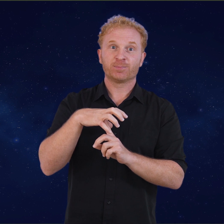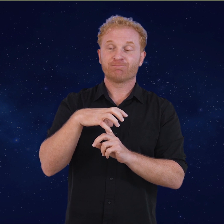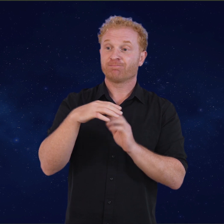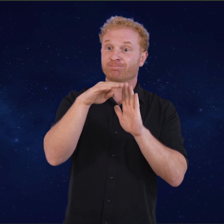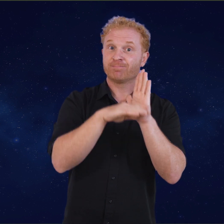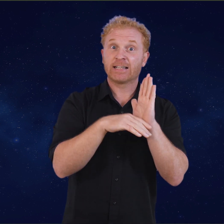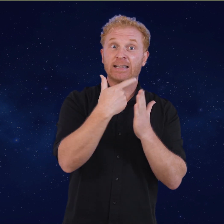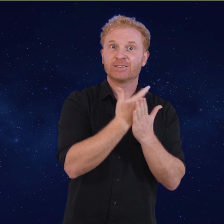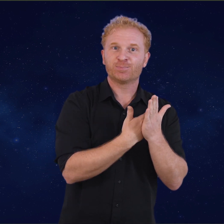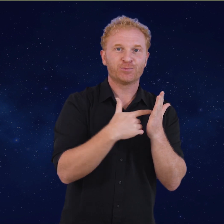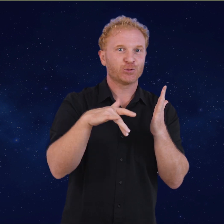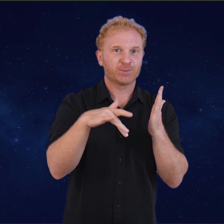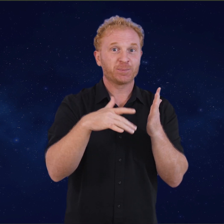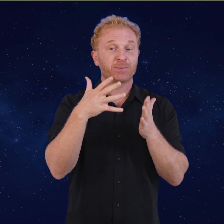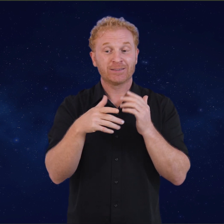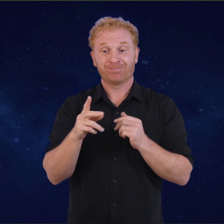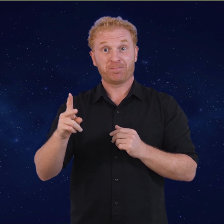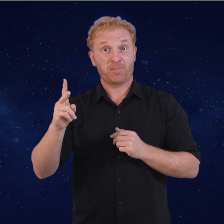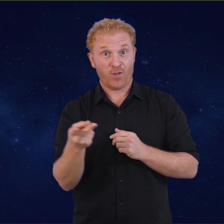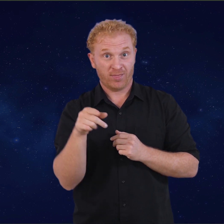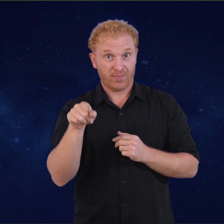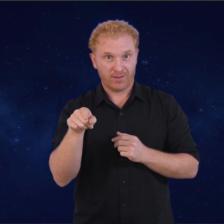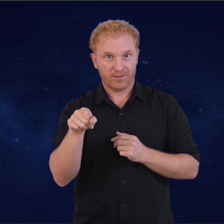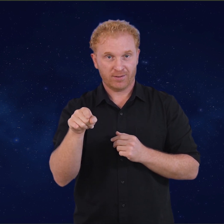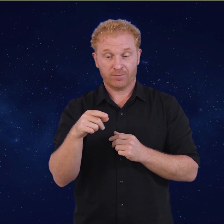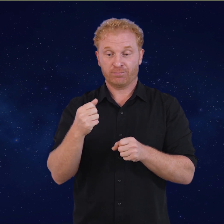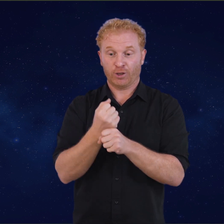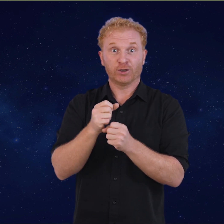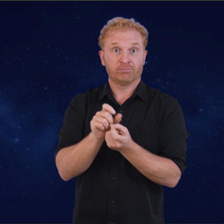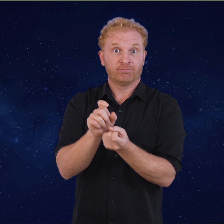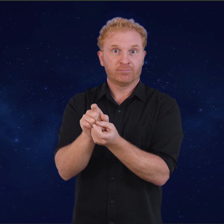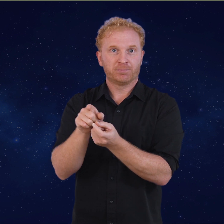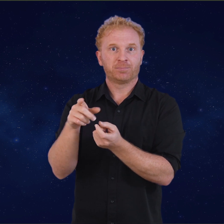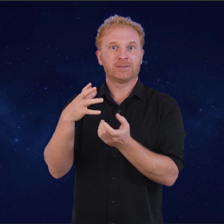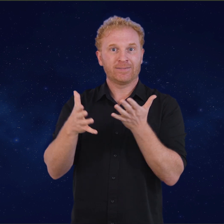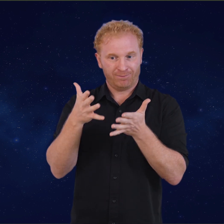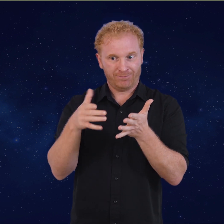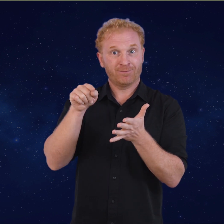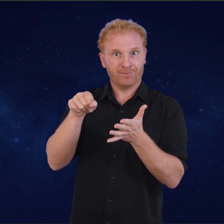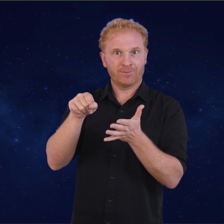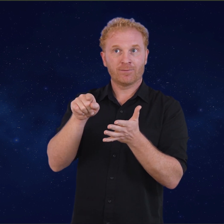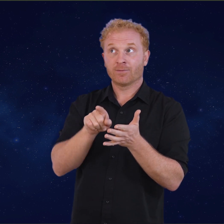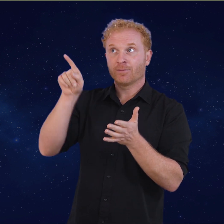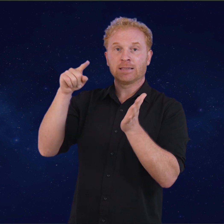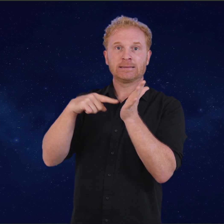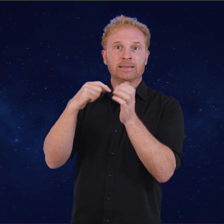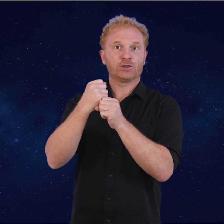psilocybin products on its register, which means that MDMA and psilocybin products themselves won't have